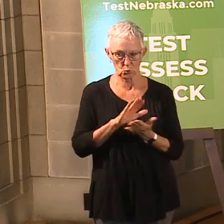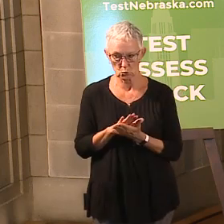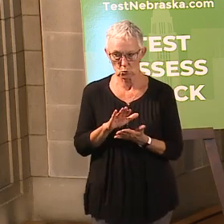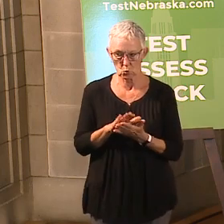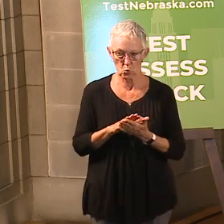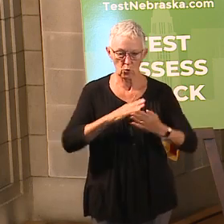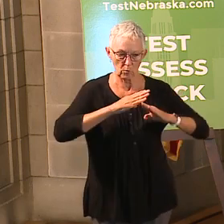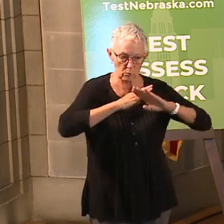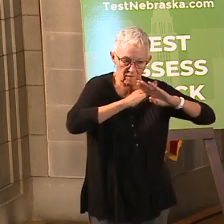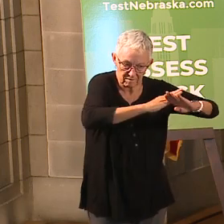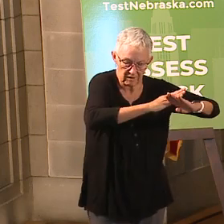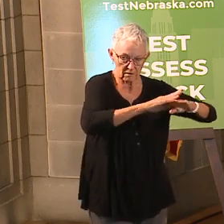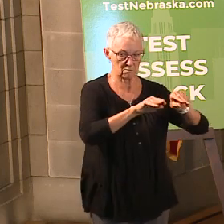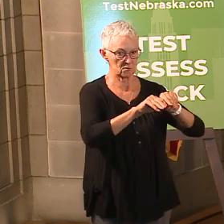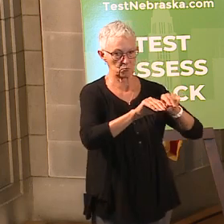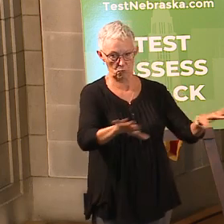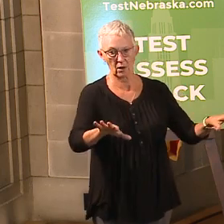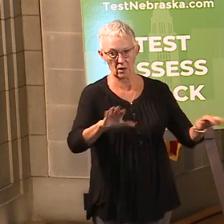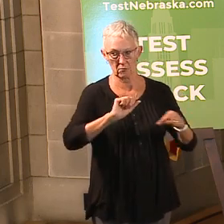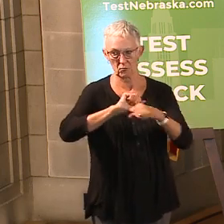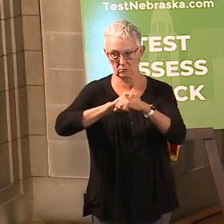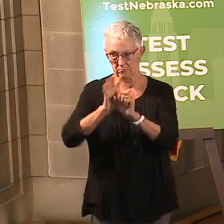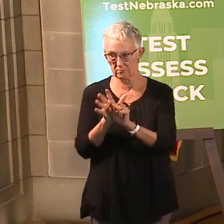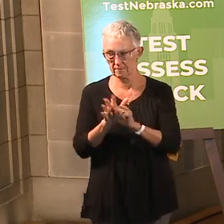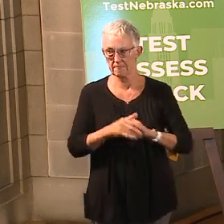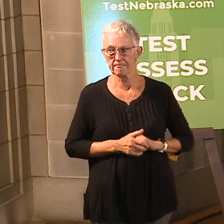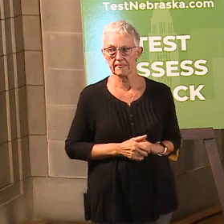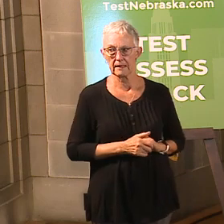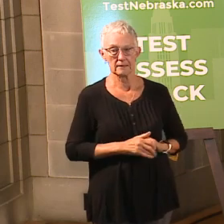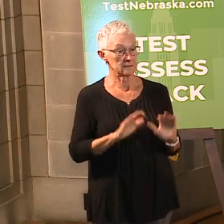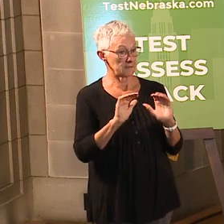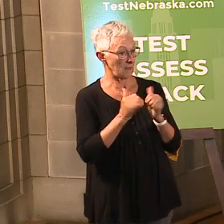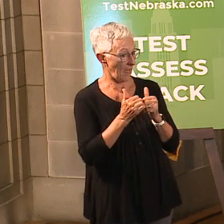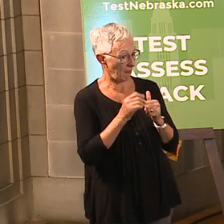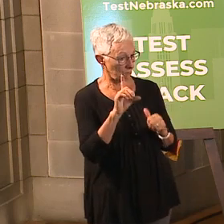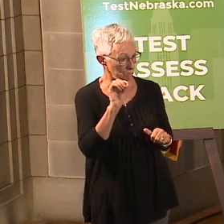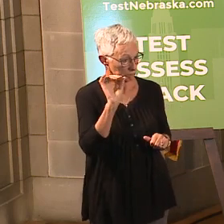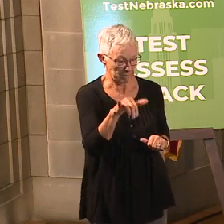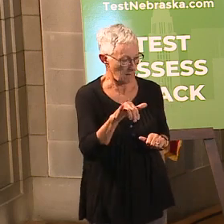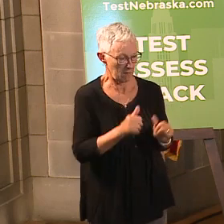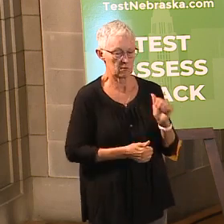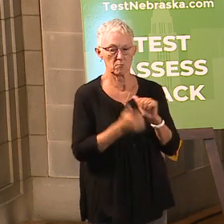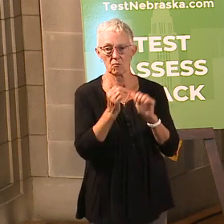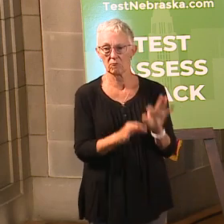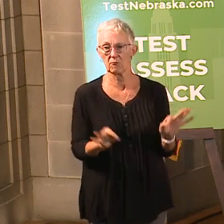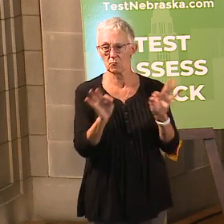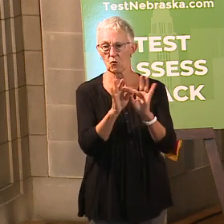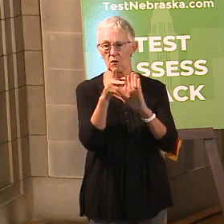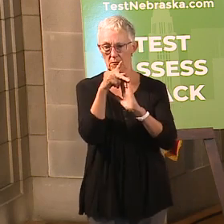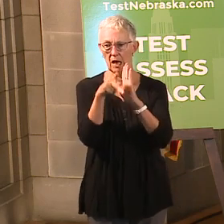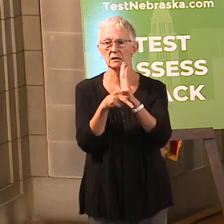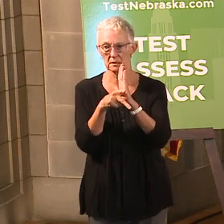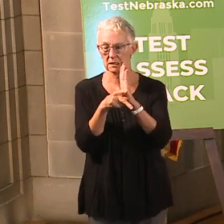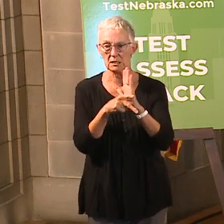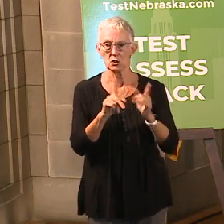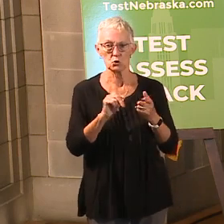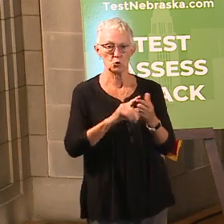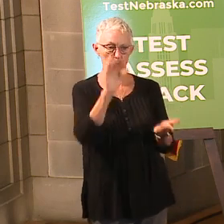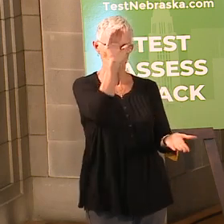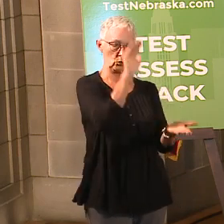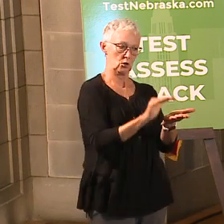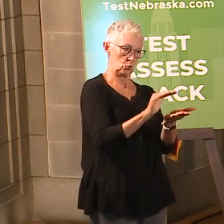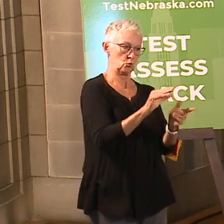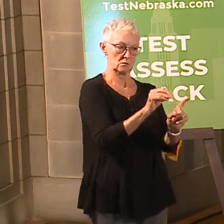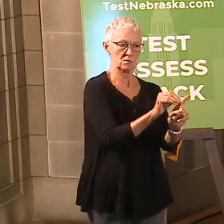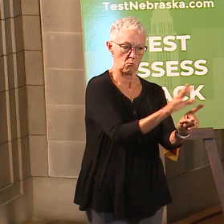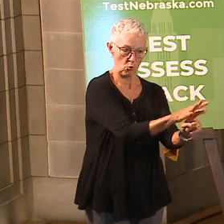in order to accomplish that. The most important policies that schools can enact in order to drastically reduce exposures